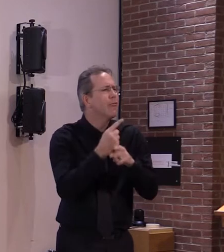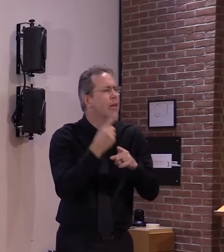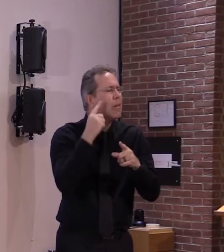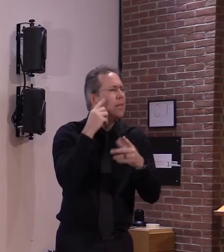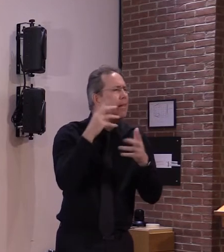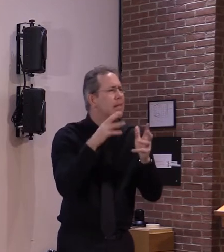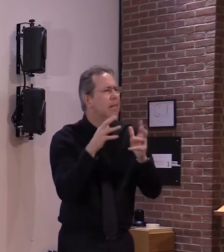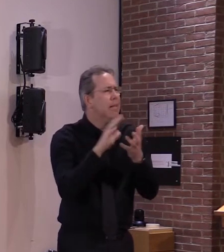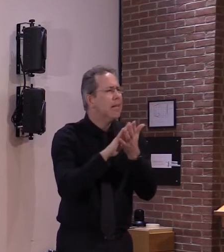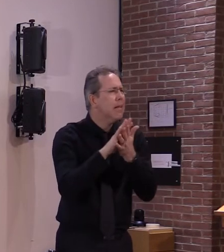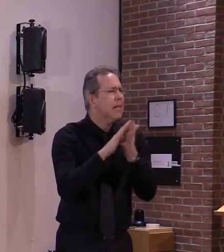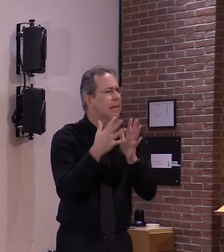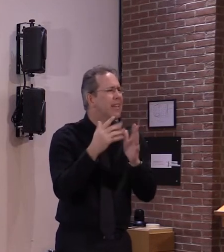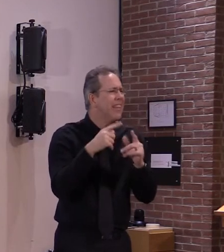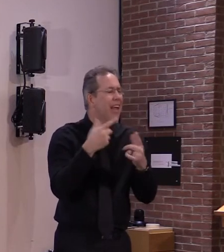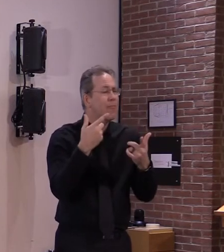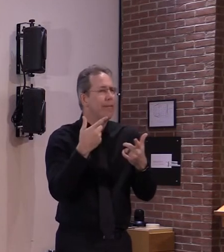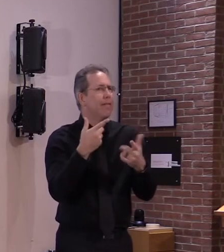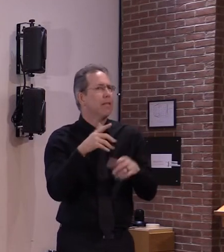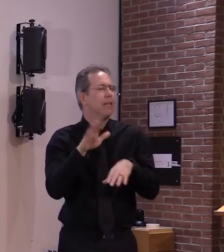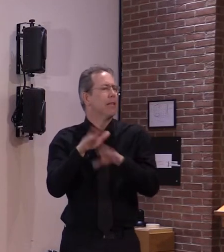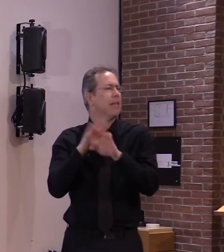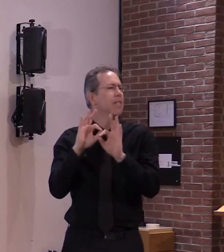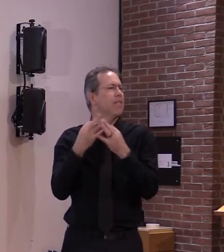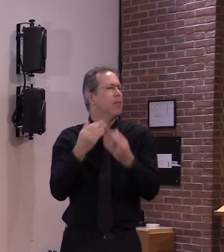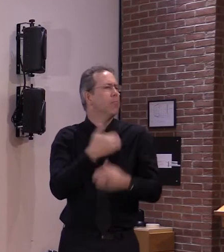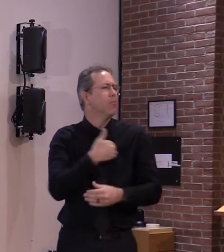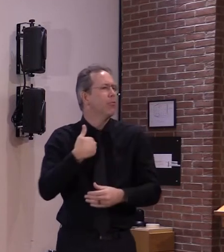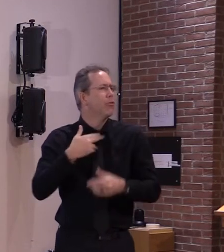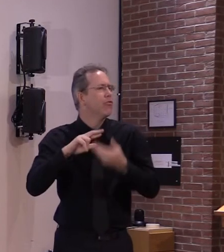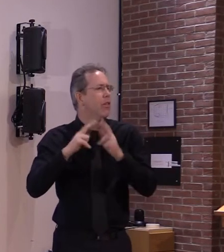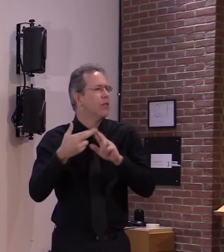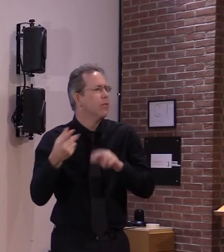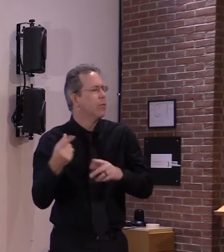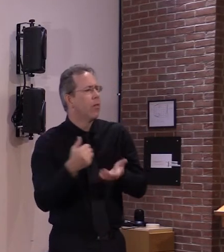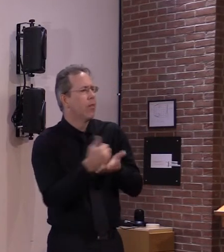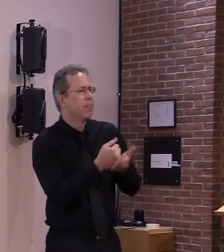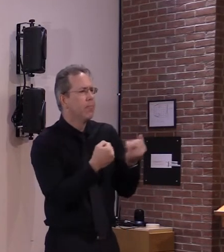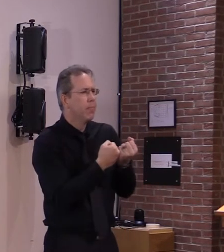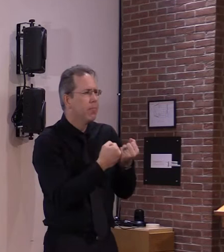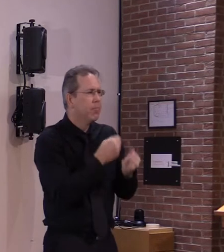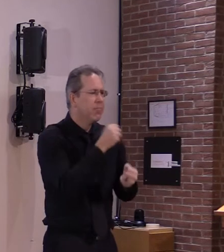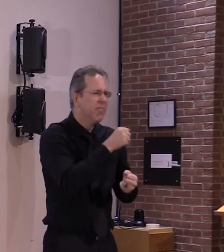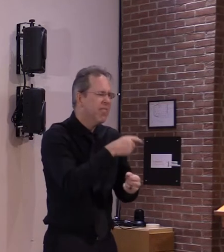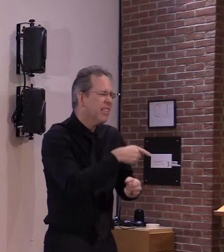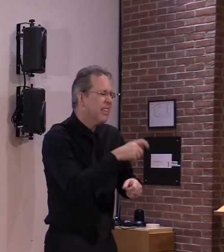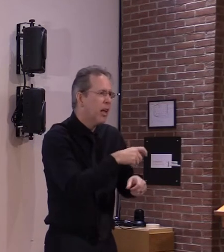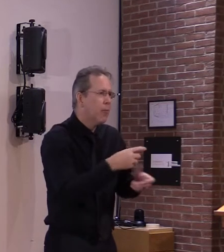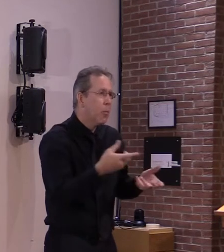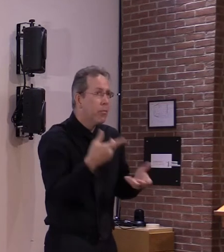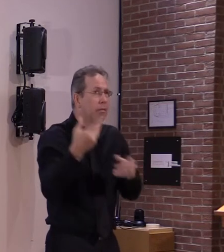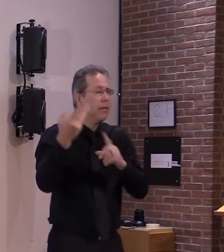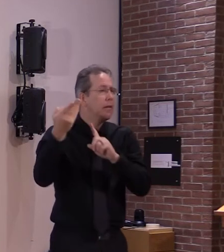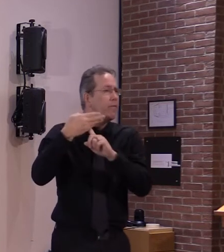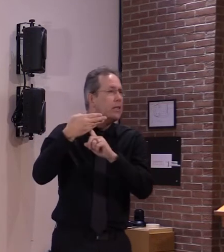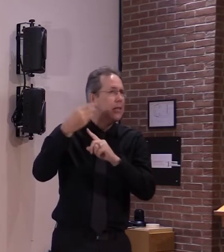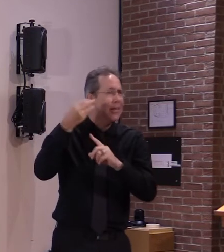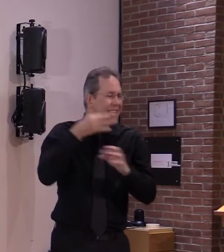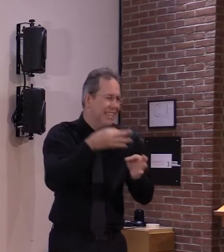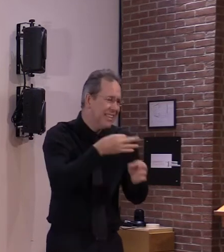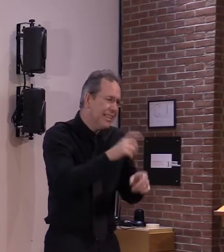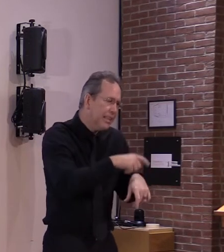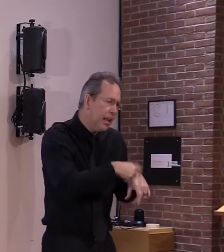um it will start very soon and we are eager to do that because obviously that is our most vulnerable population right now